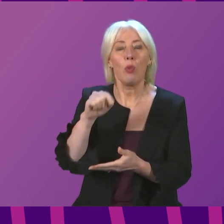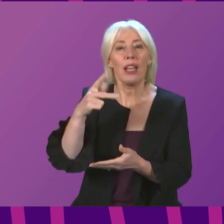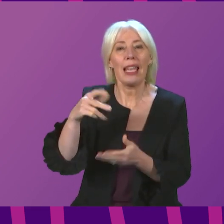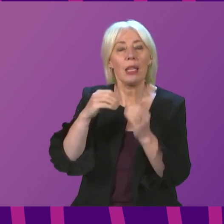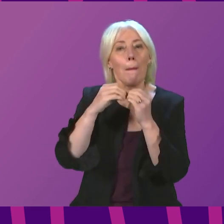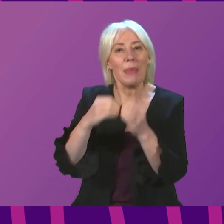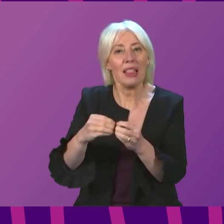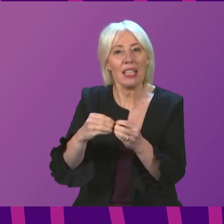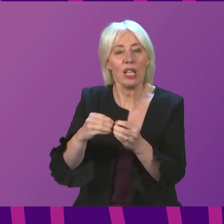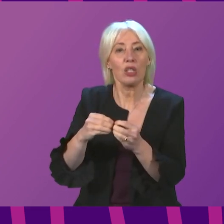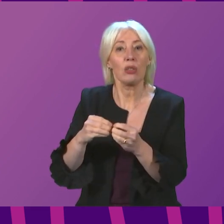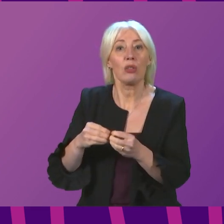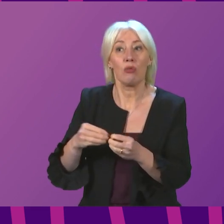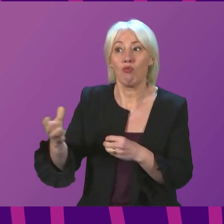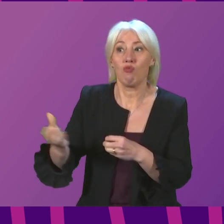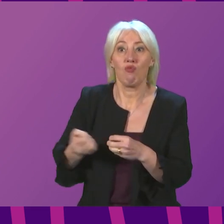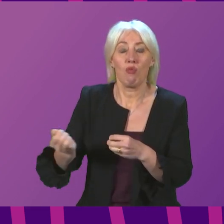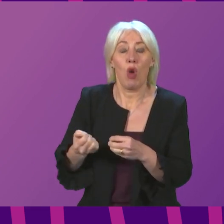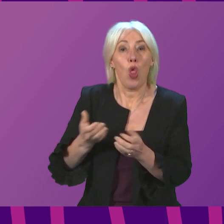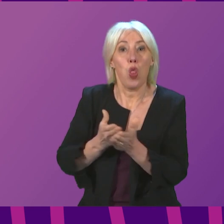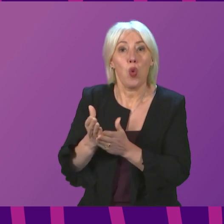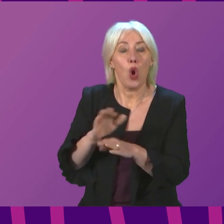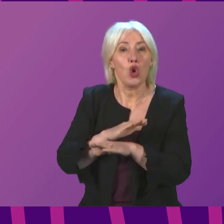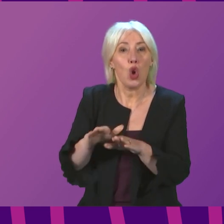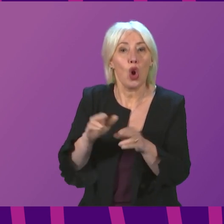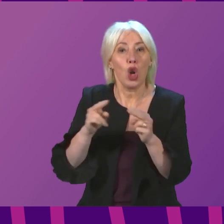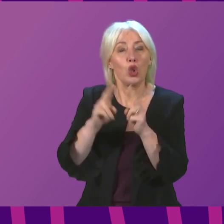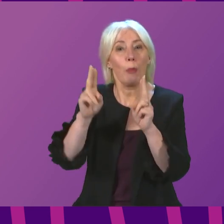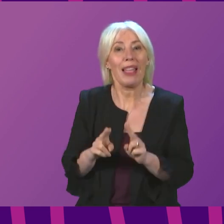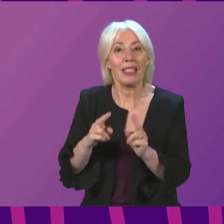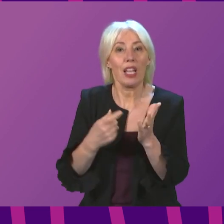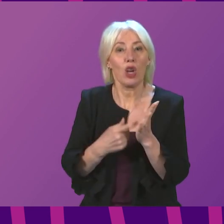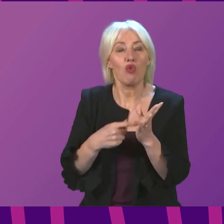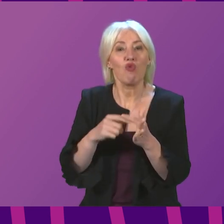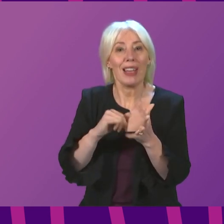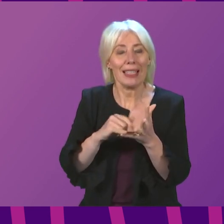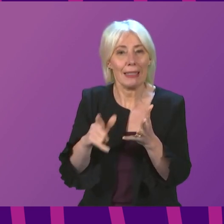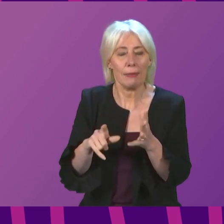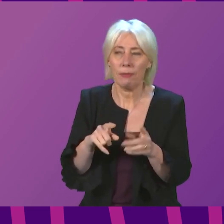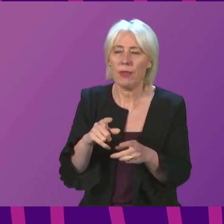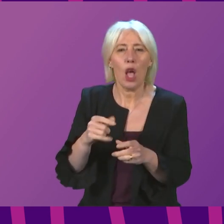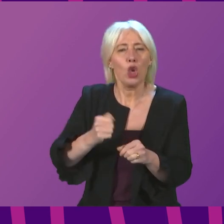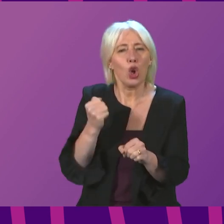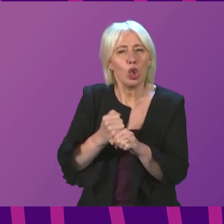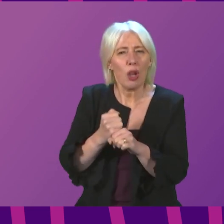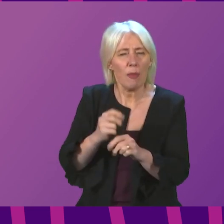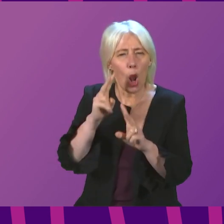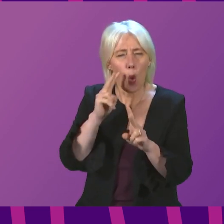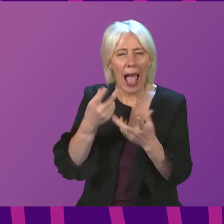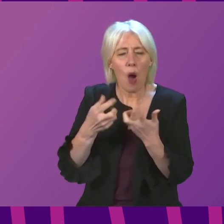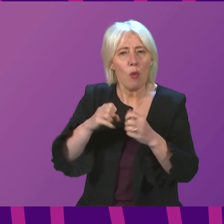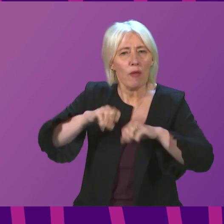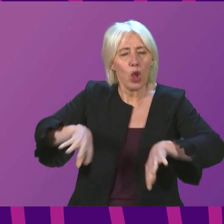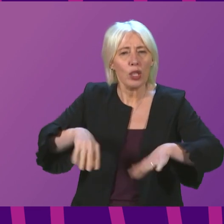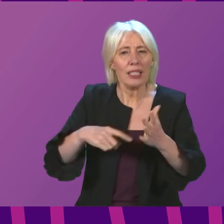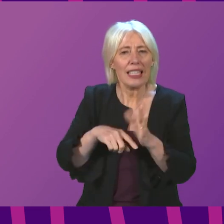revenue from non-domestic rates, what assessment the Scottish Government has made in terms of the cost of lost tax revenue